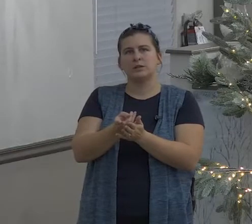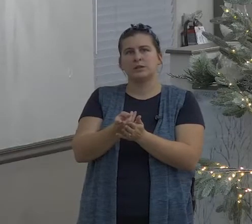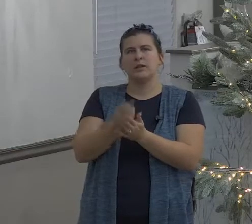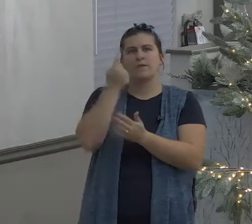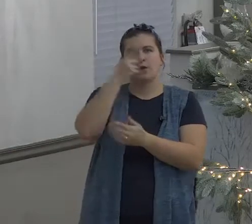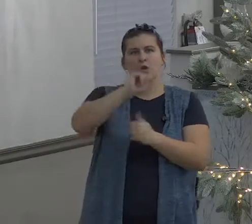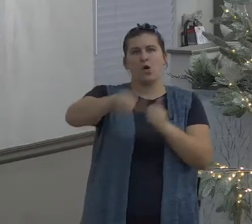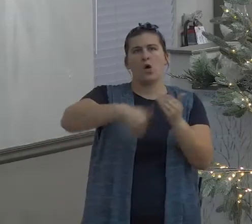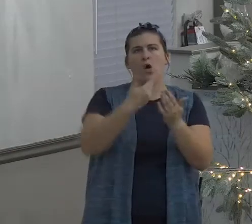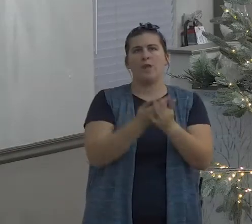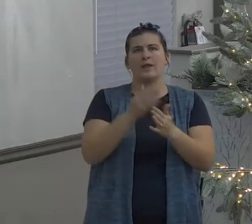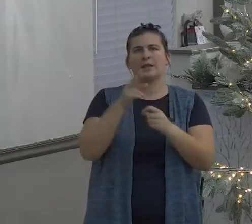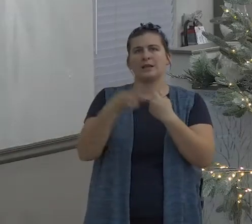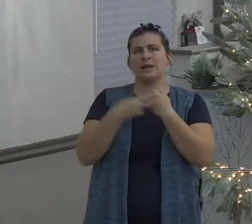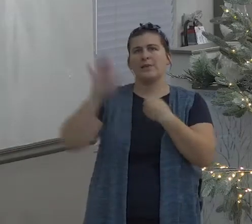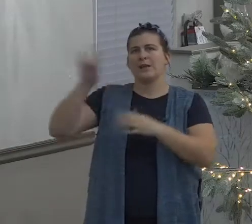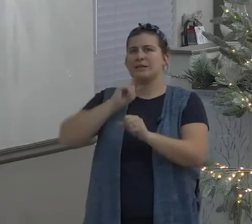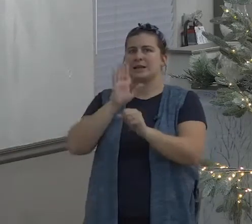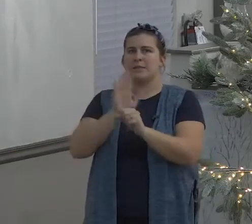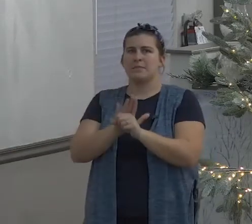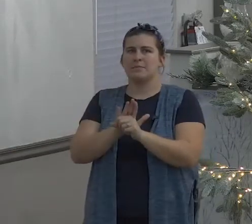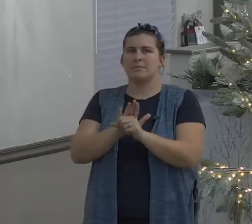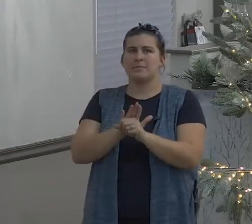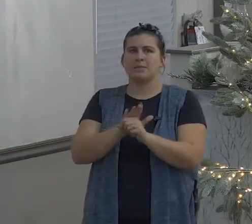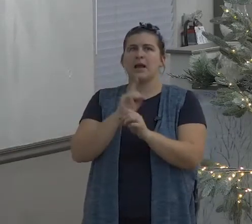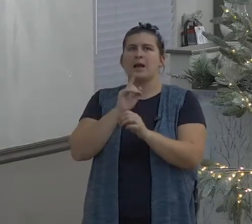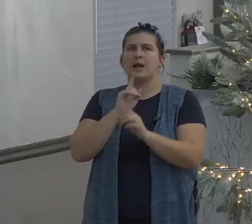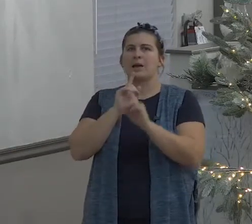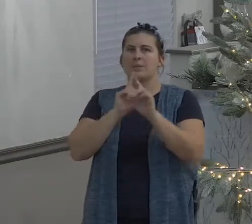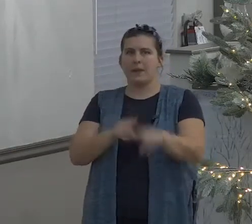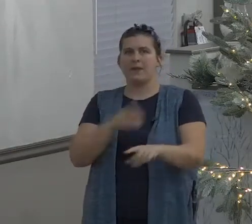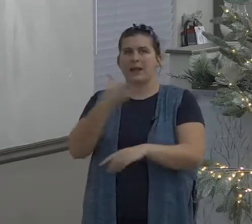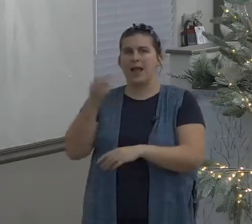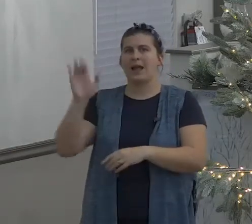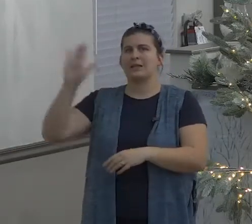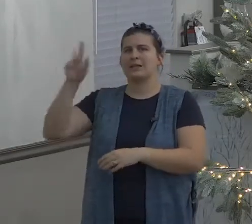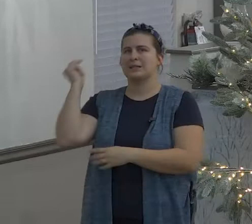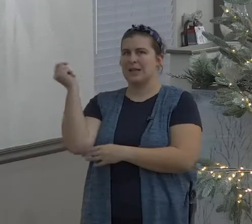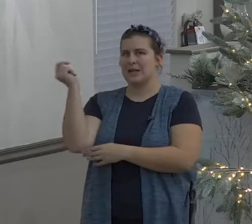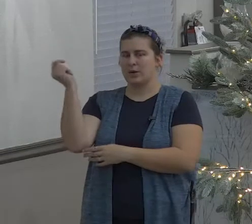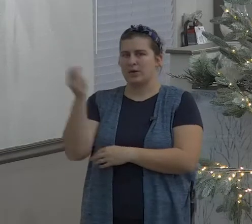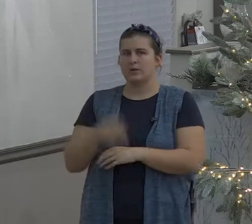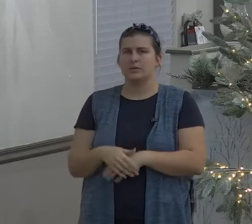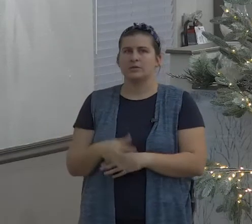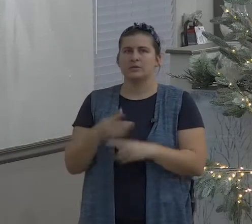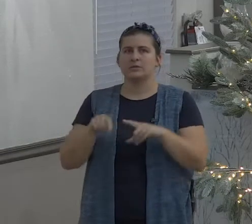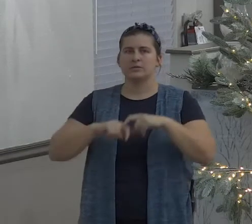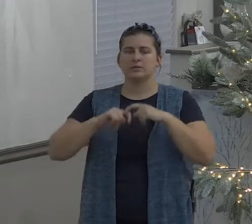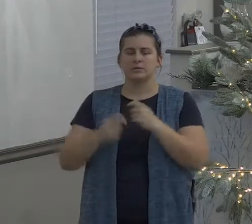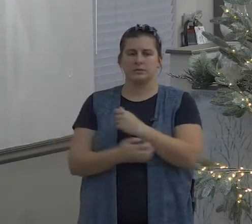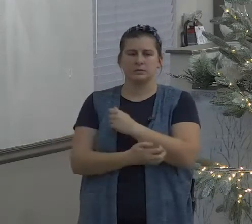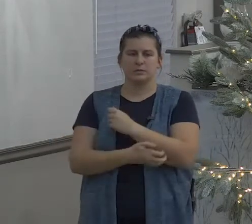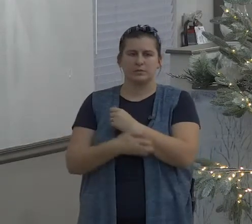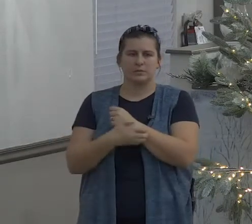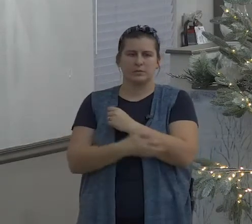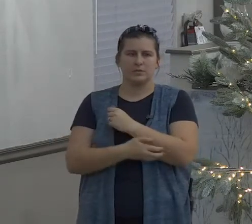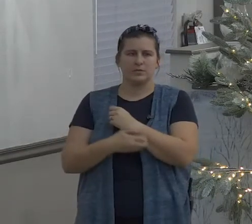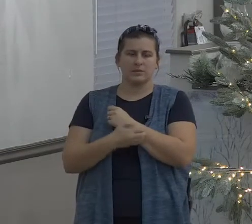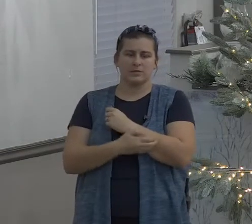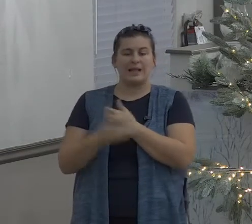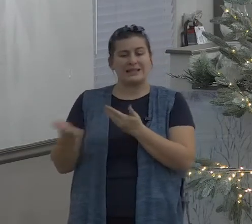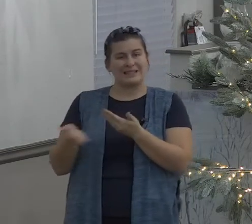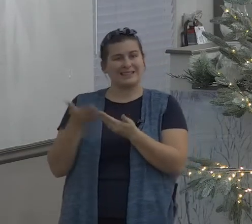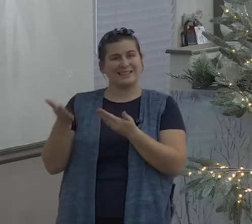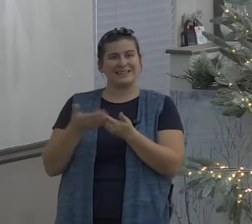Psalm 25 10 all the paths of the Lord are mercy and truth unto such as keep